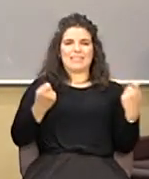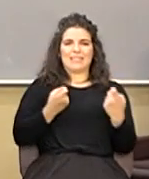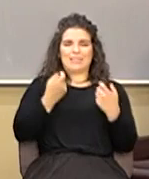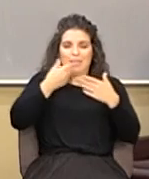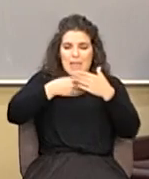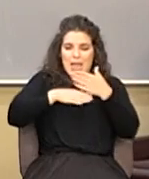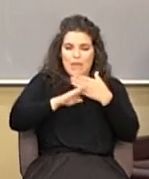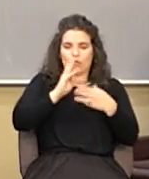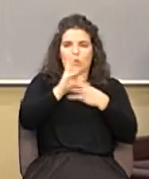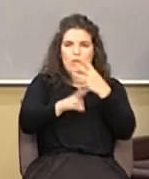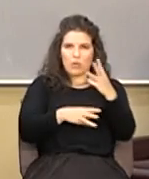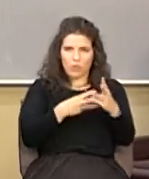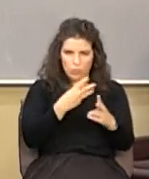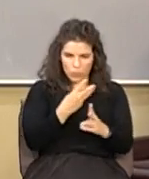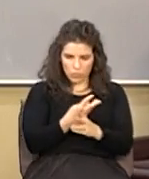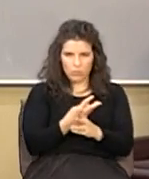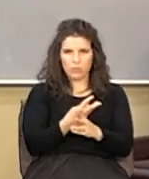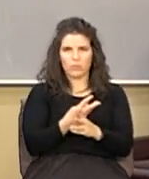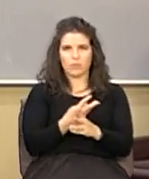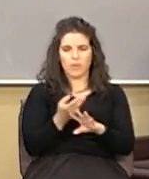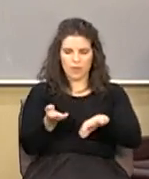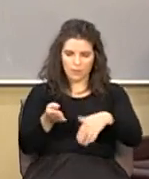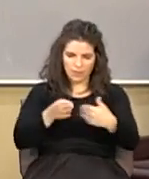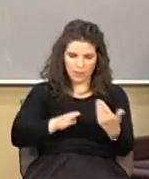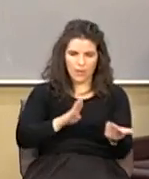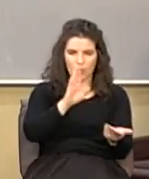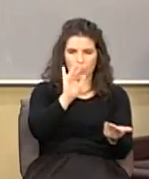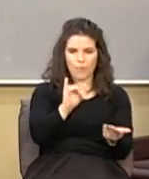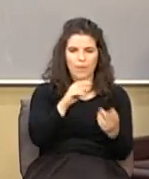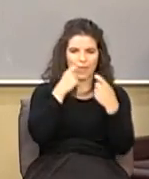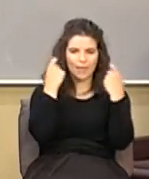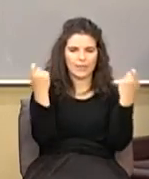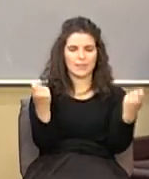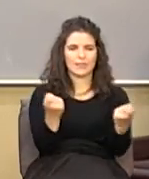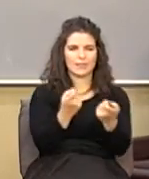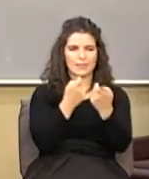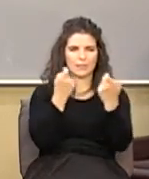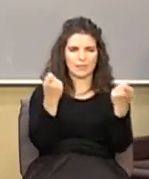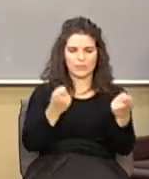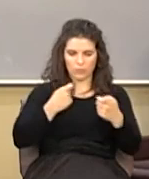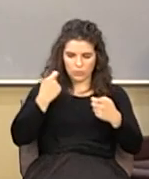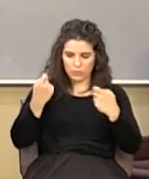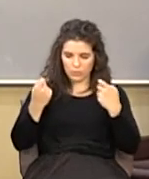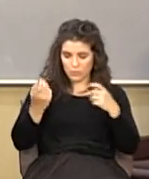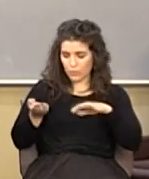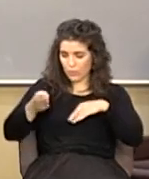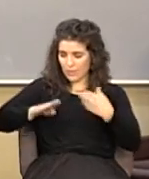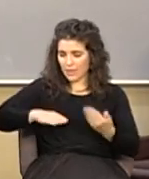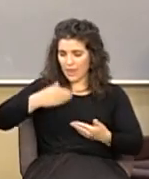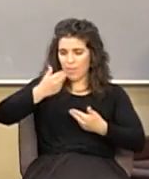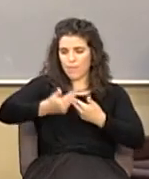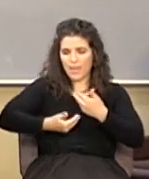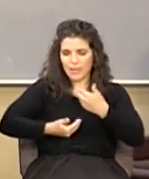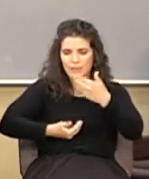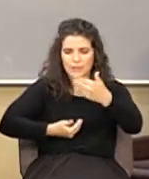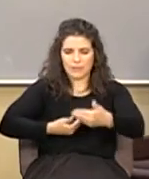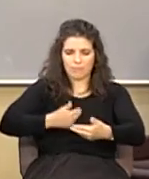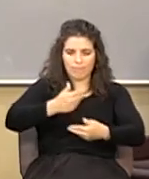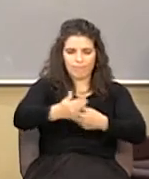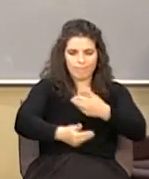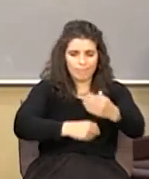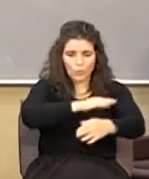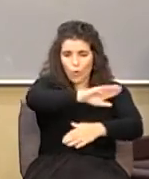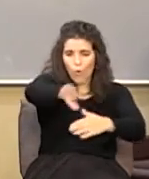sin entered into the world and death by sin so that death passed upon all men for all have